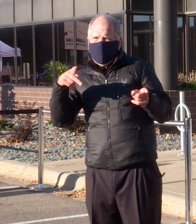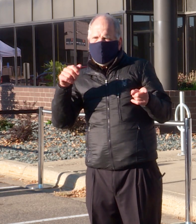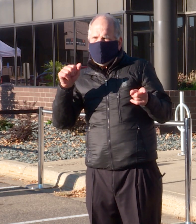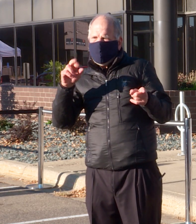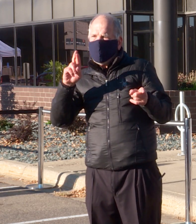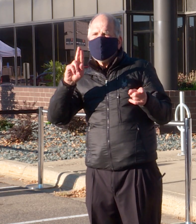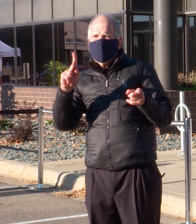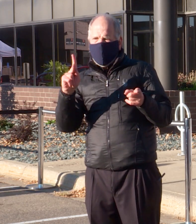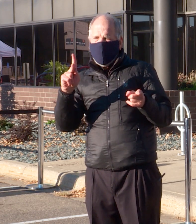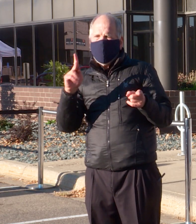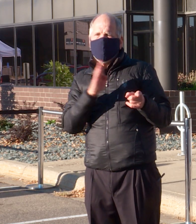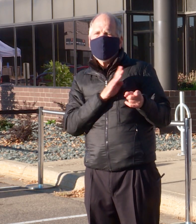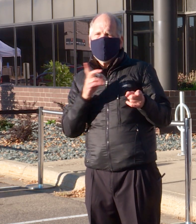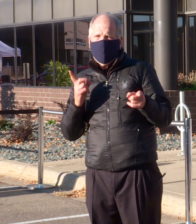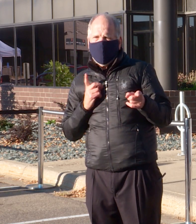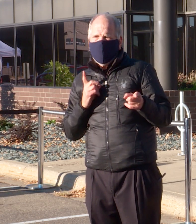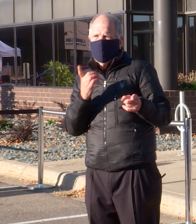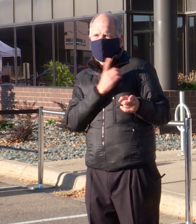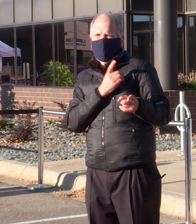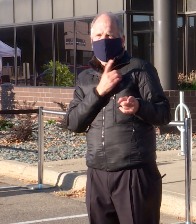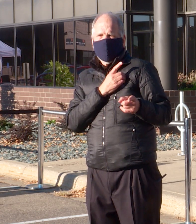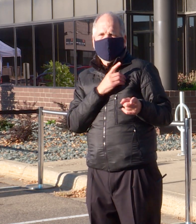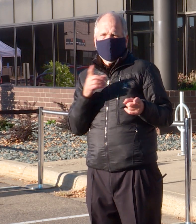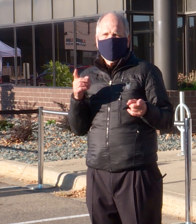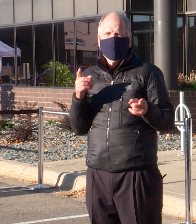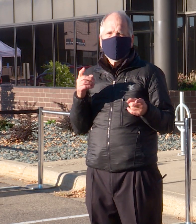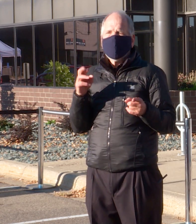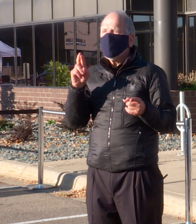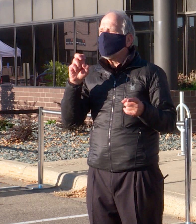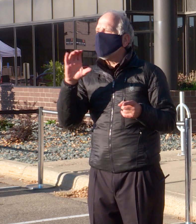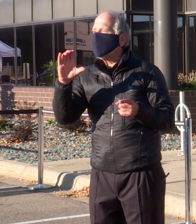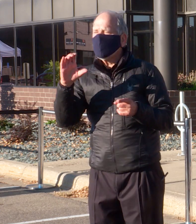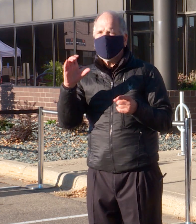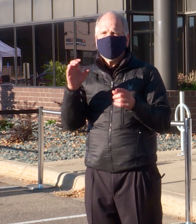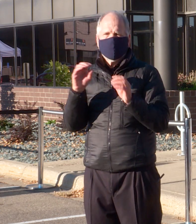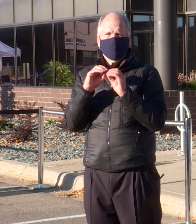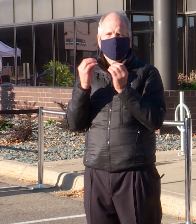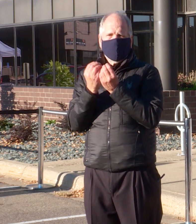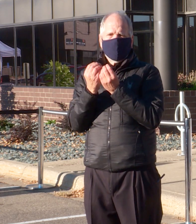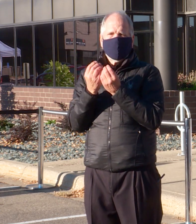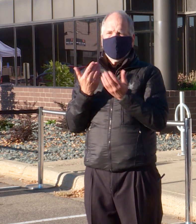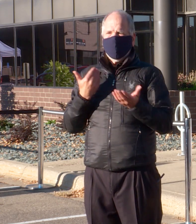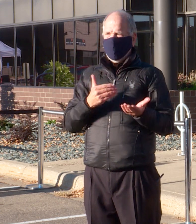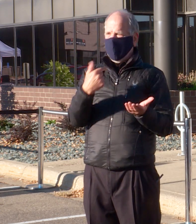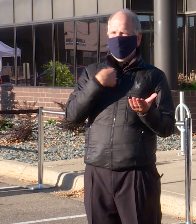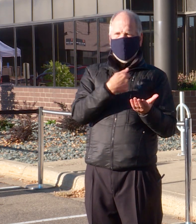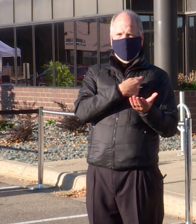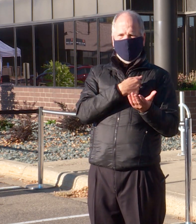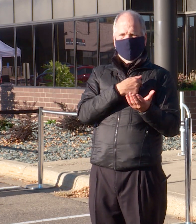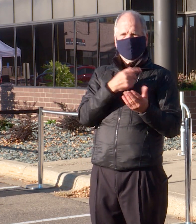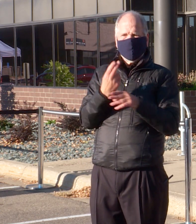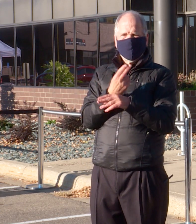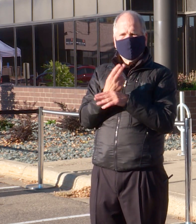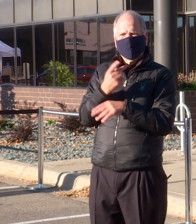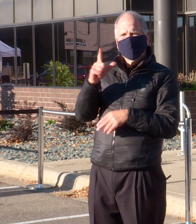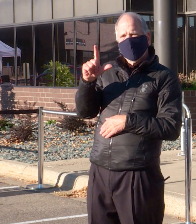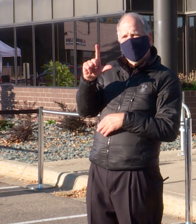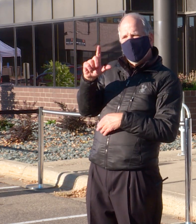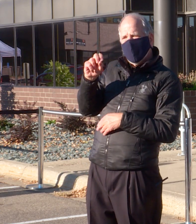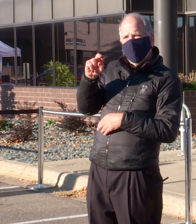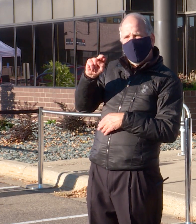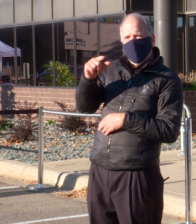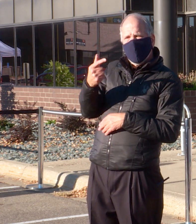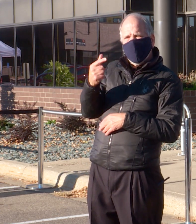Minneapolis Park and Rec organization, we are using the Longfellow Recreation Center.